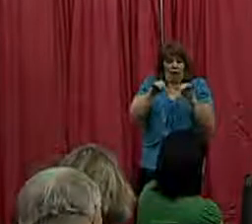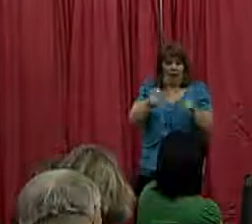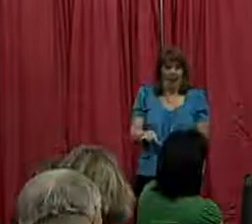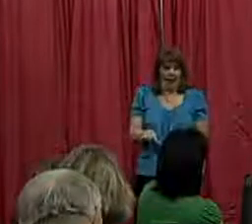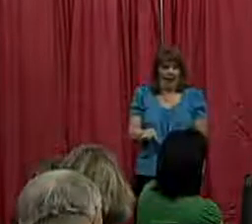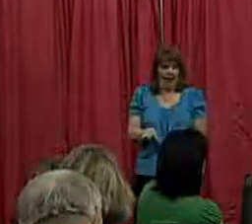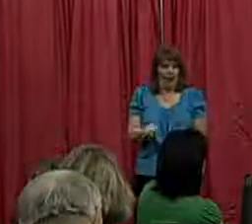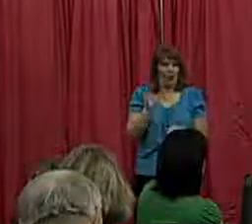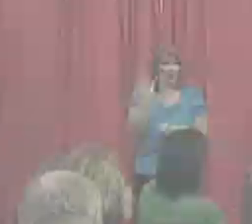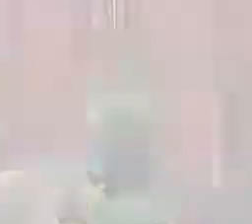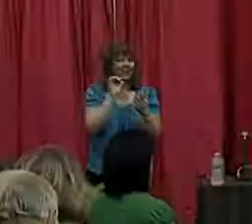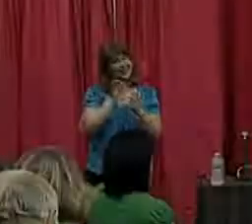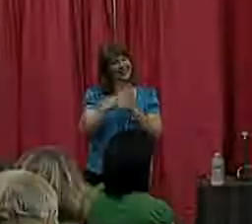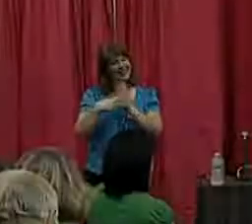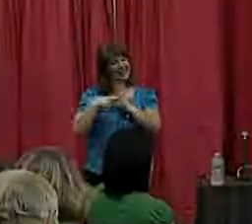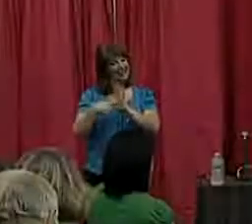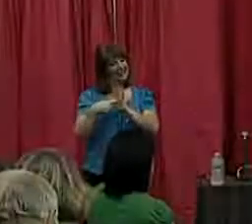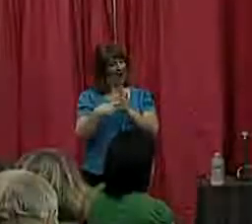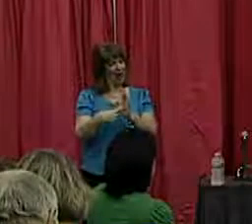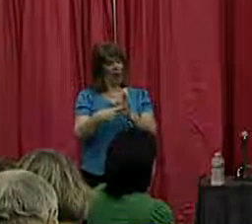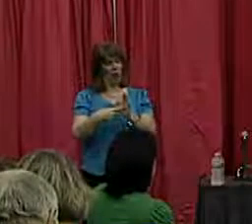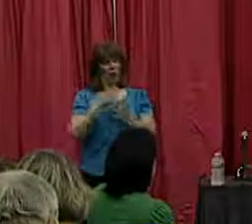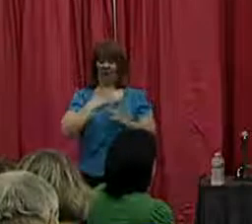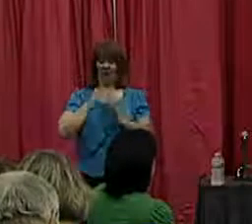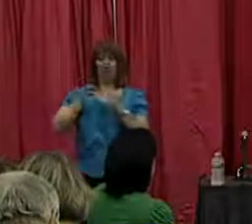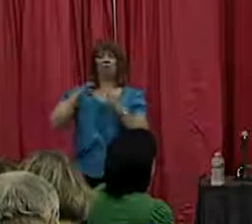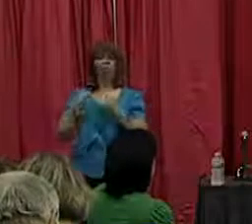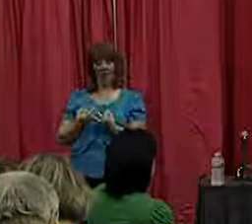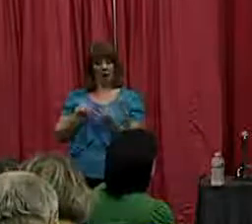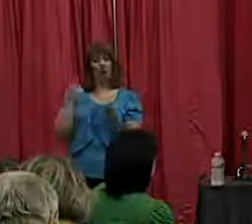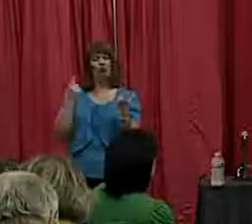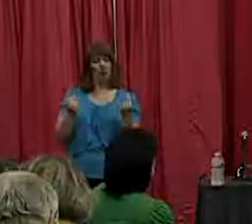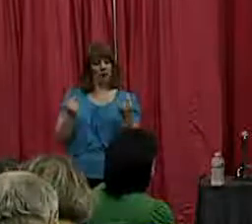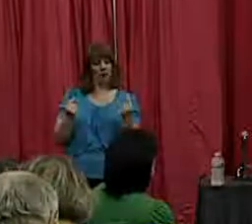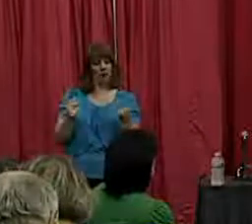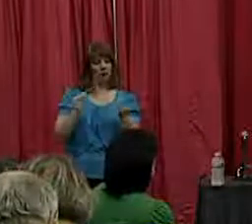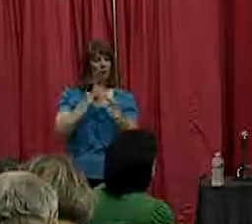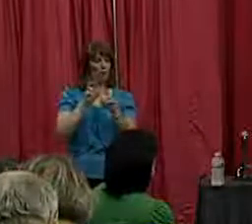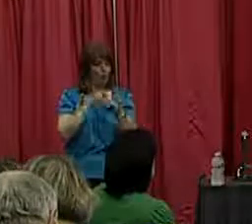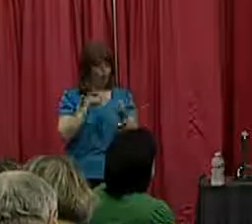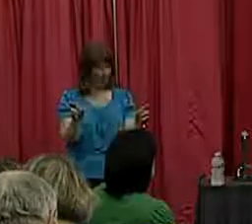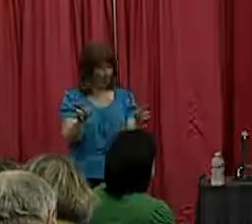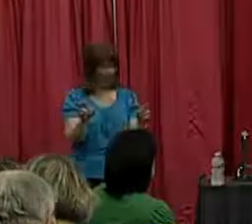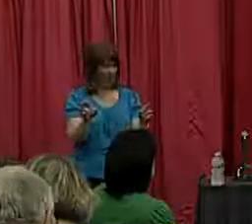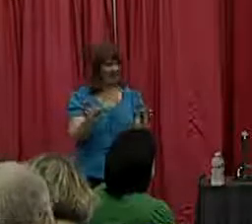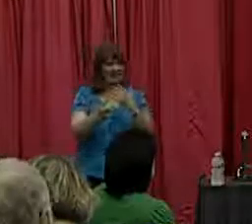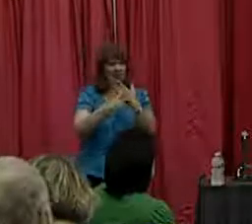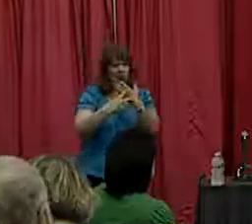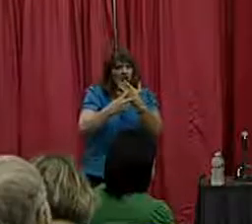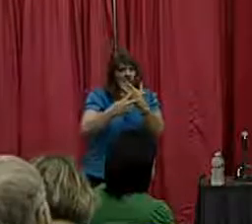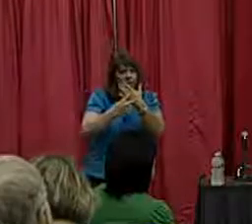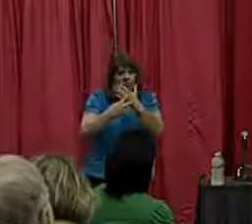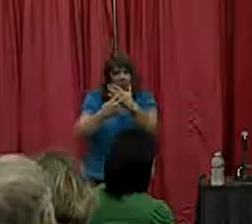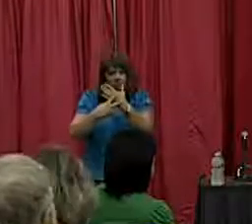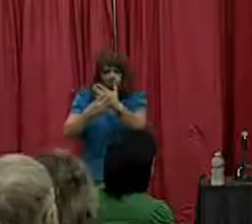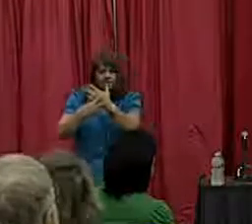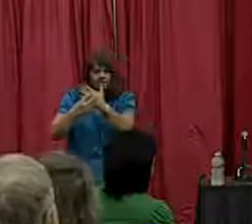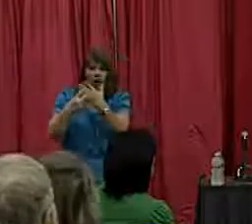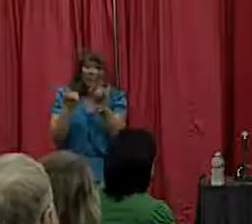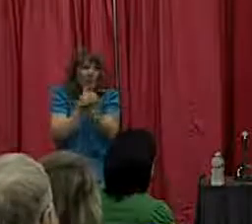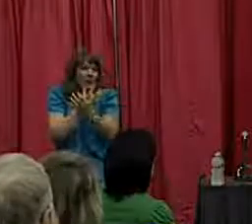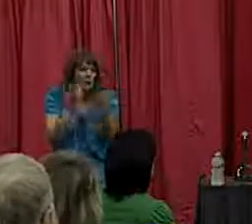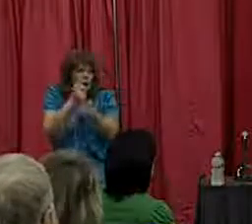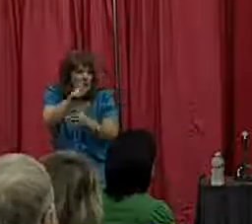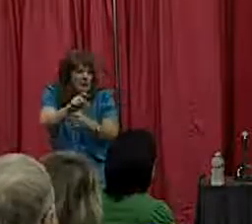five to seven days. And that's what we'll tell you when you call 2-1-1. Stockpile those supplies. Be prepared.